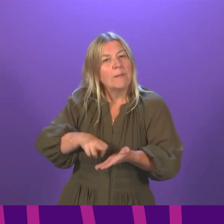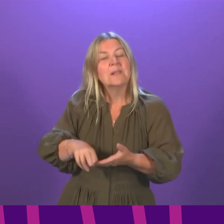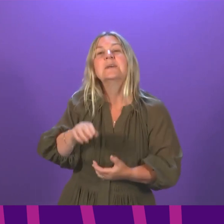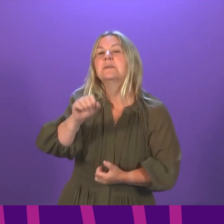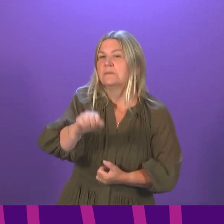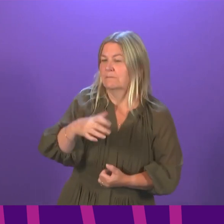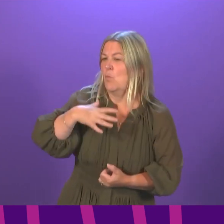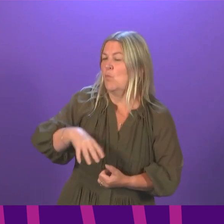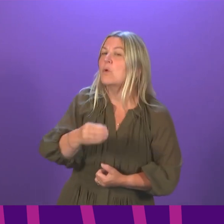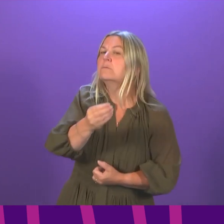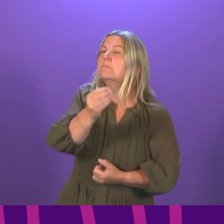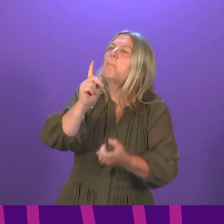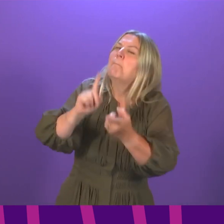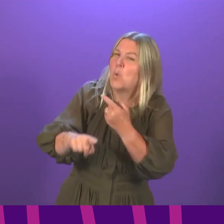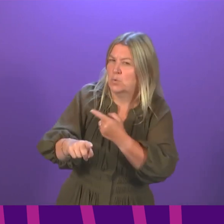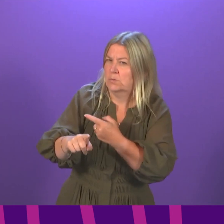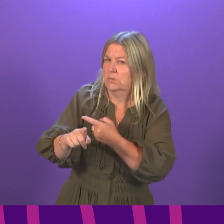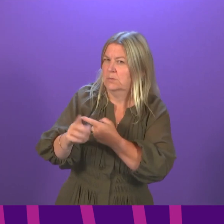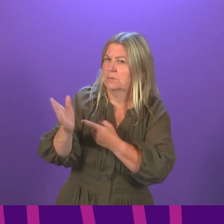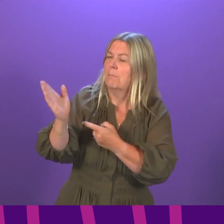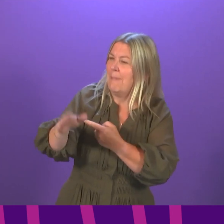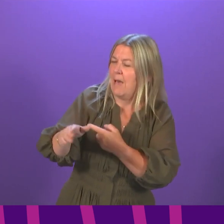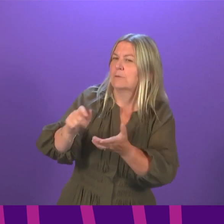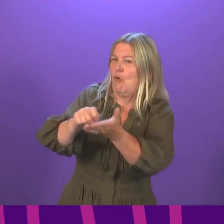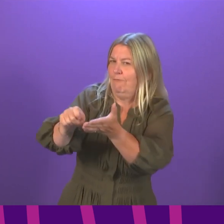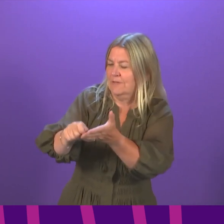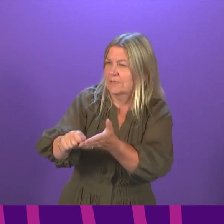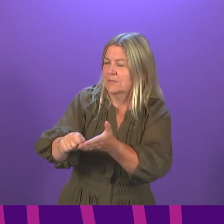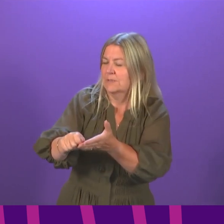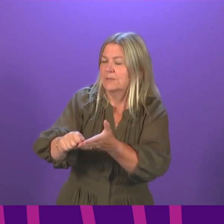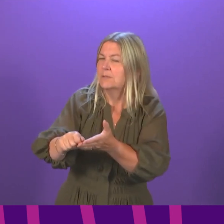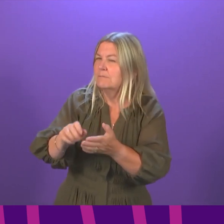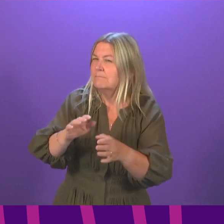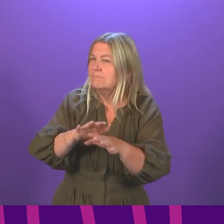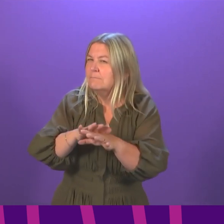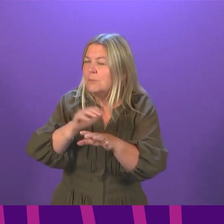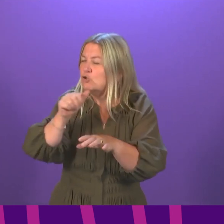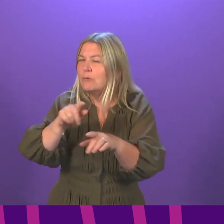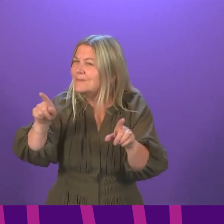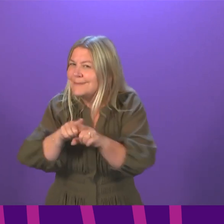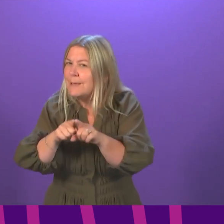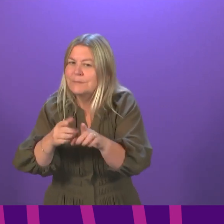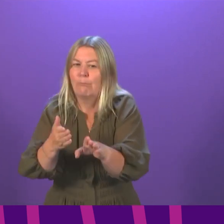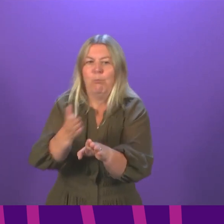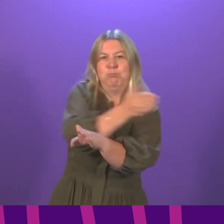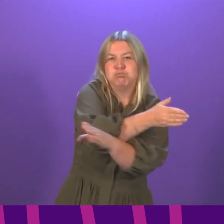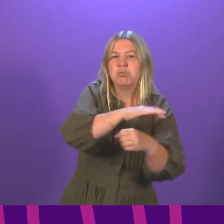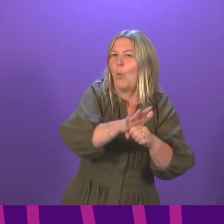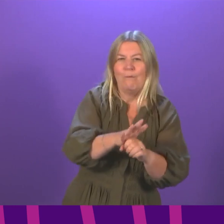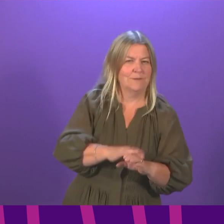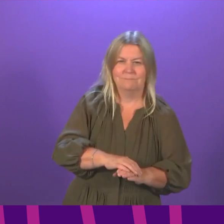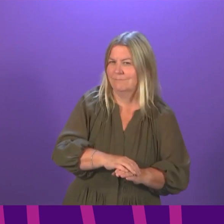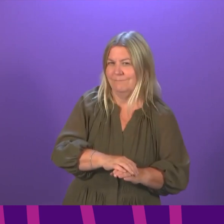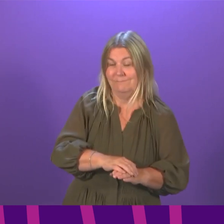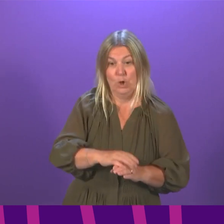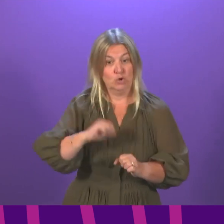recognise it might not be exactly as it was pre-COVID. I think that is an approach to encourage. The Scottish Government is looking